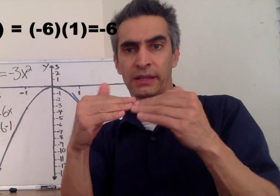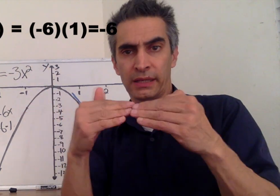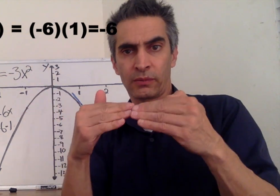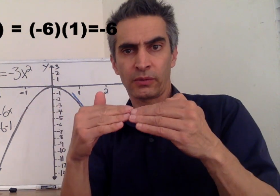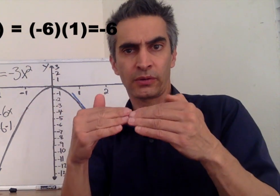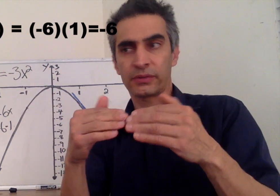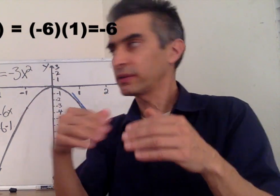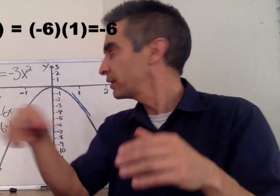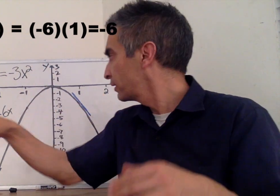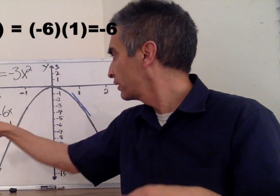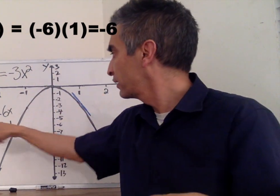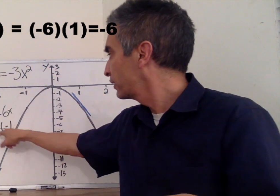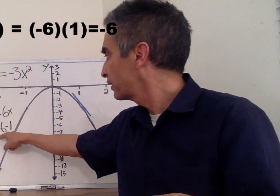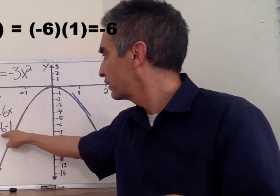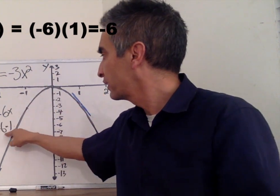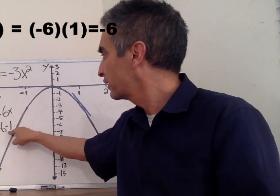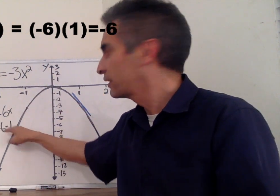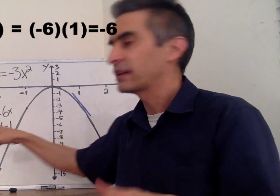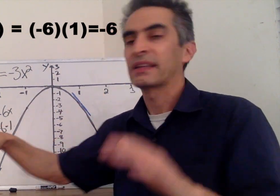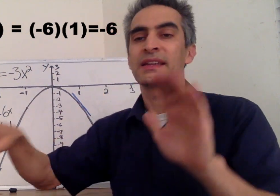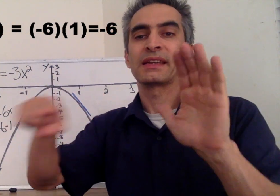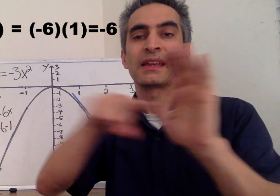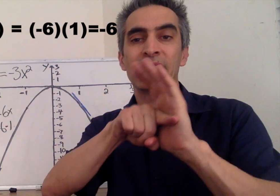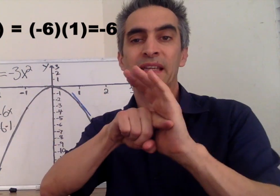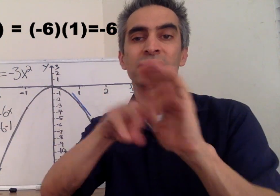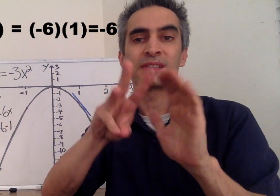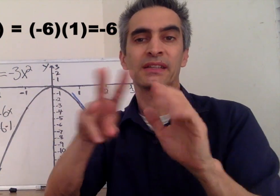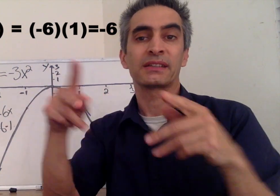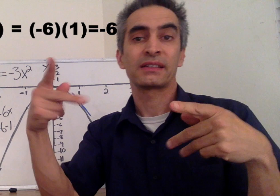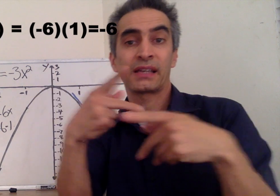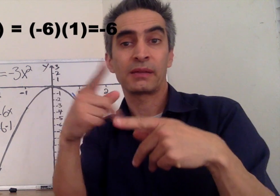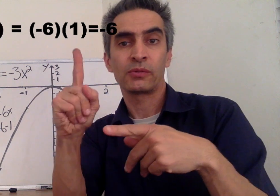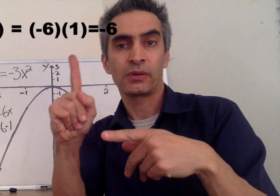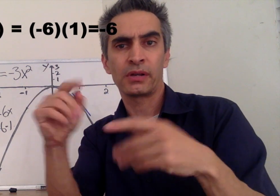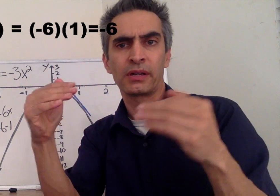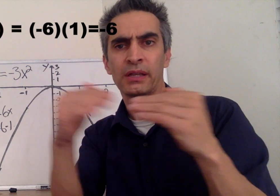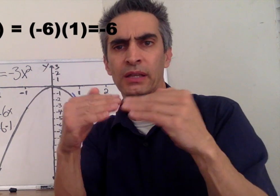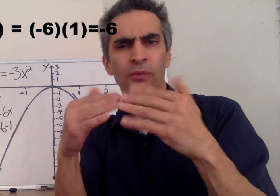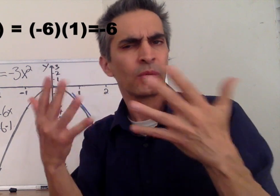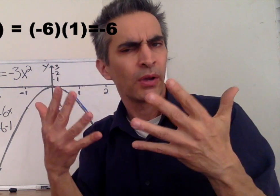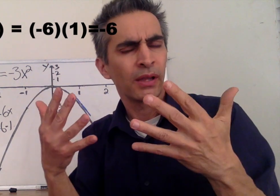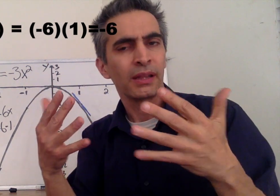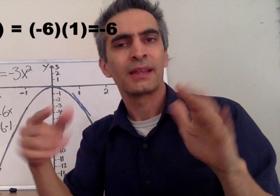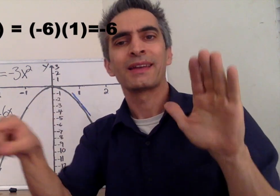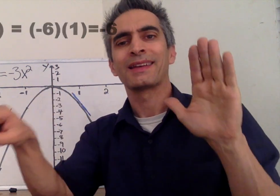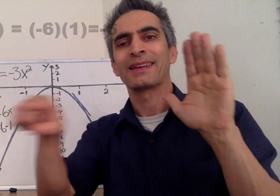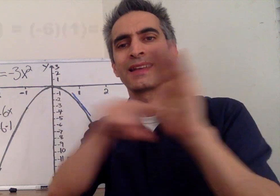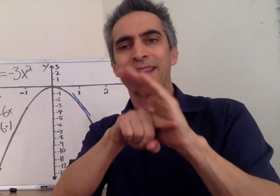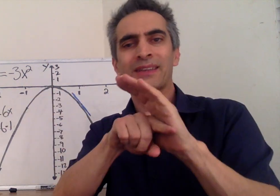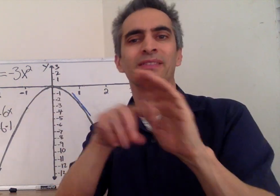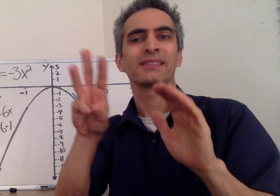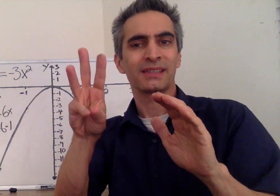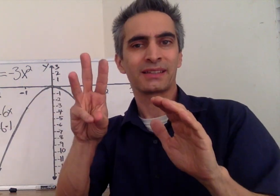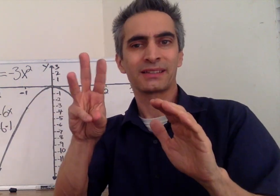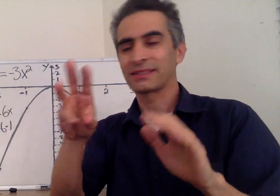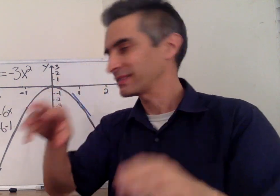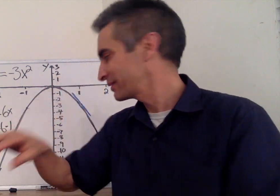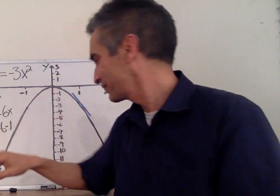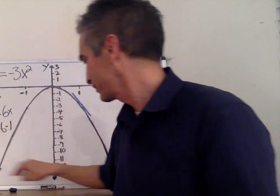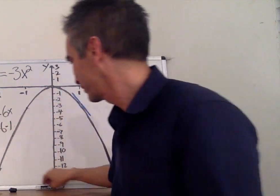equals negative 6 times 1 equals negative 6.